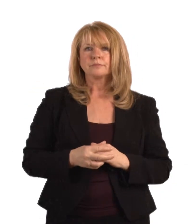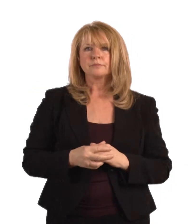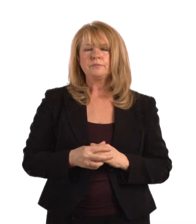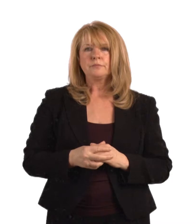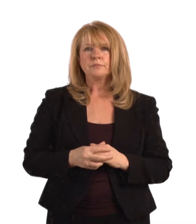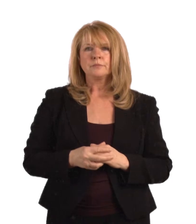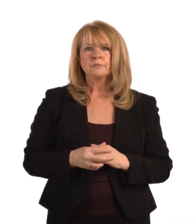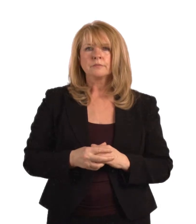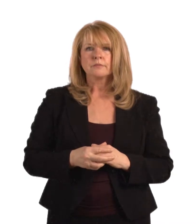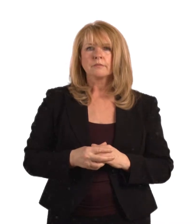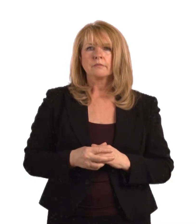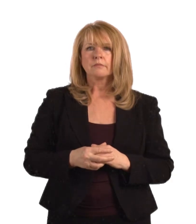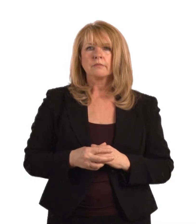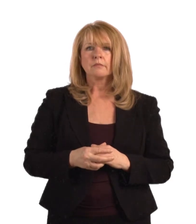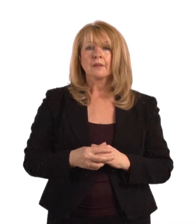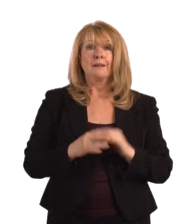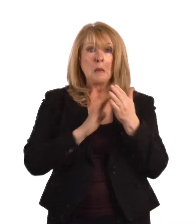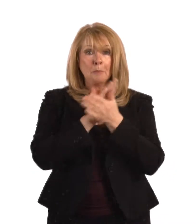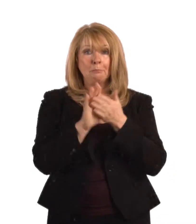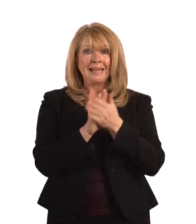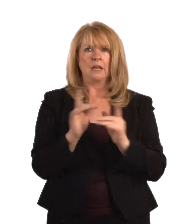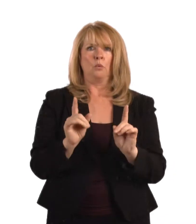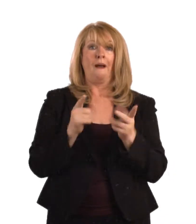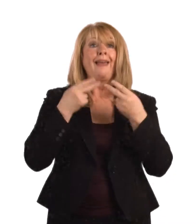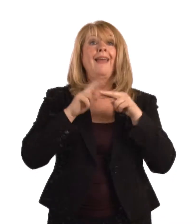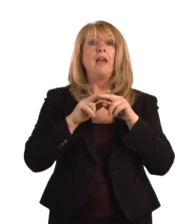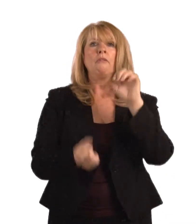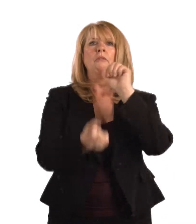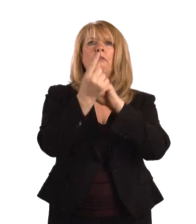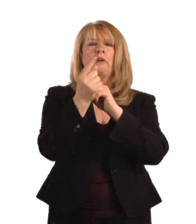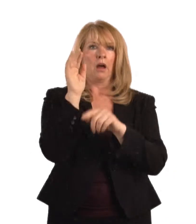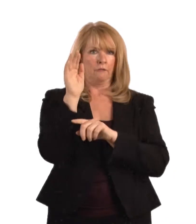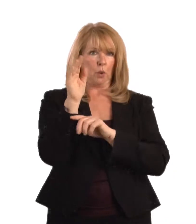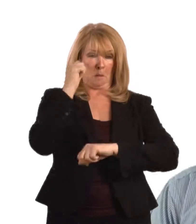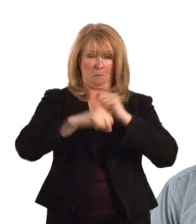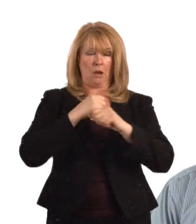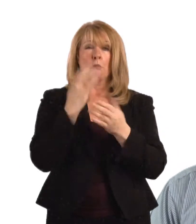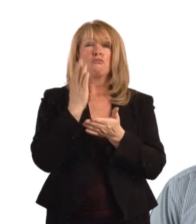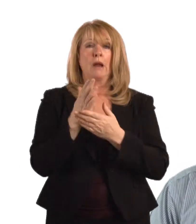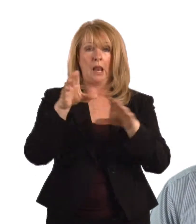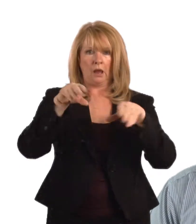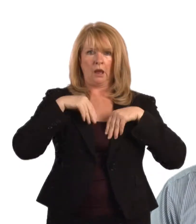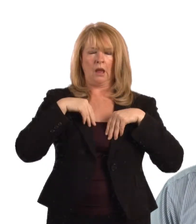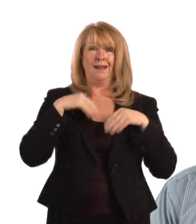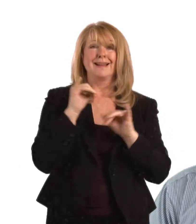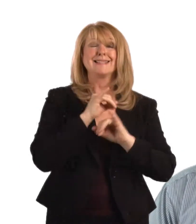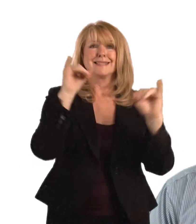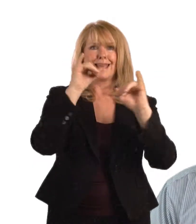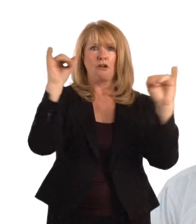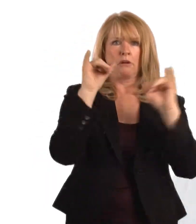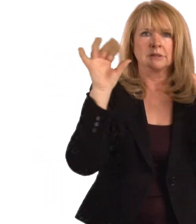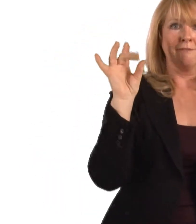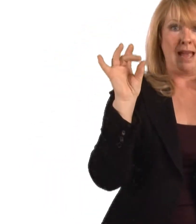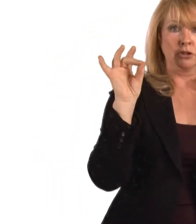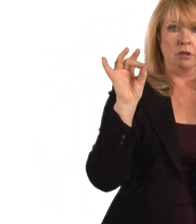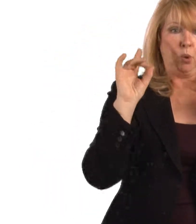The public has a vital role to play in terms of using antibiotics in a responsible way to help them to remain effective in the